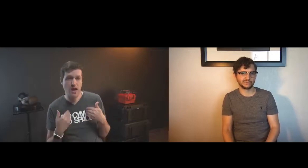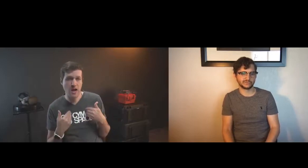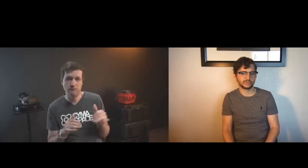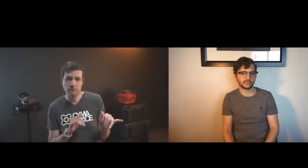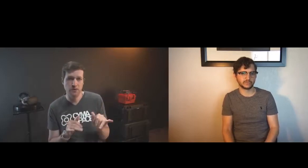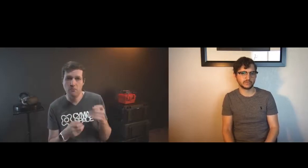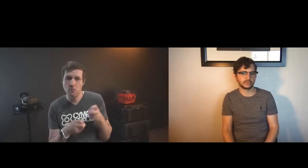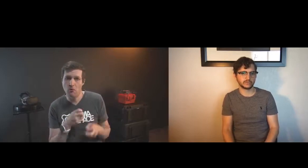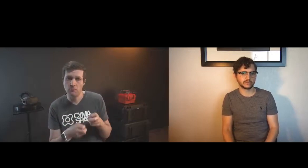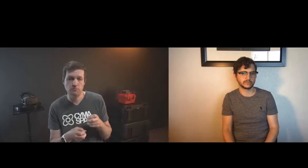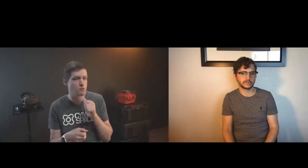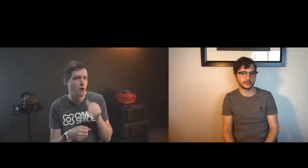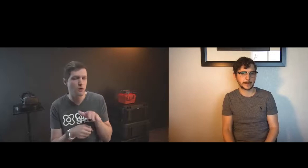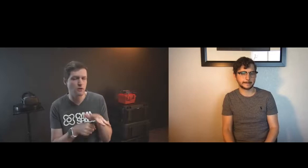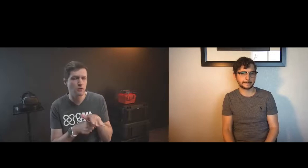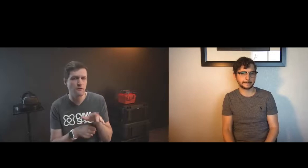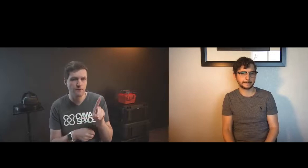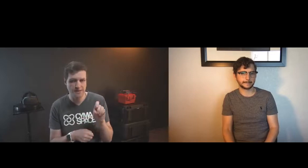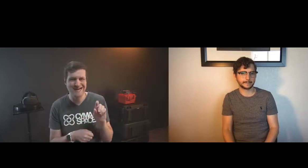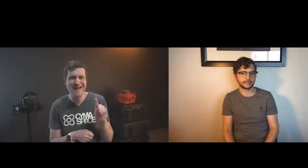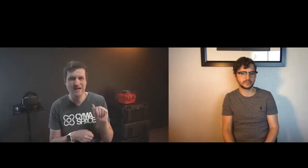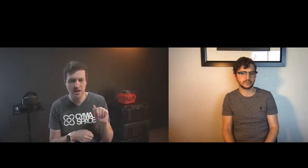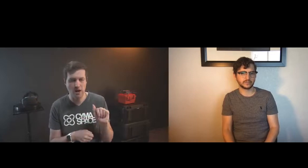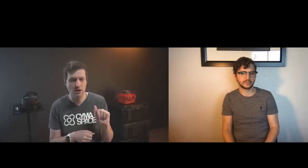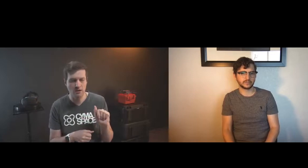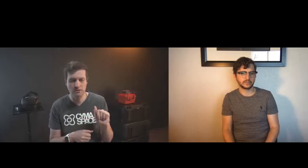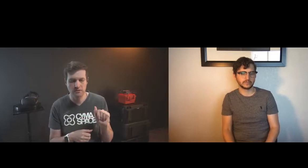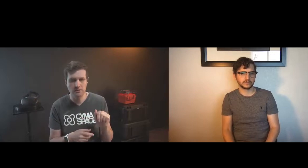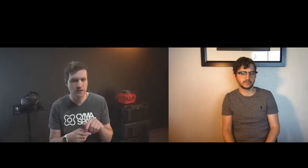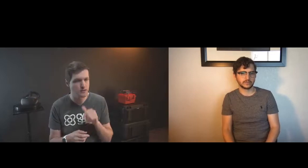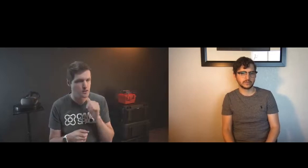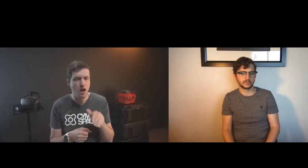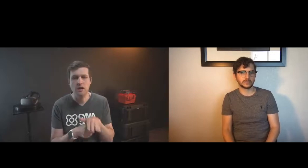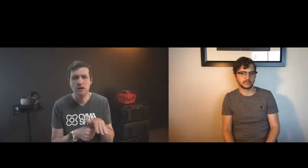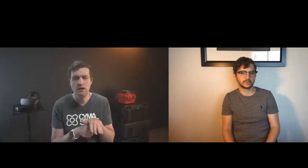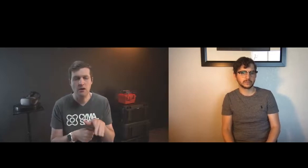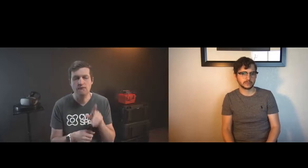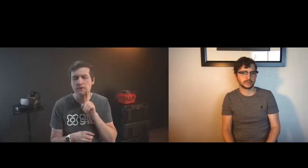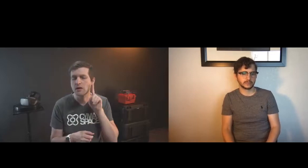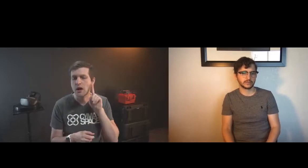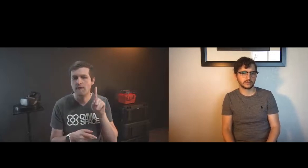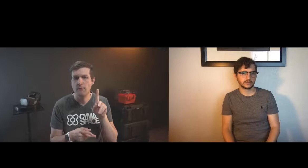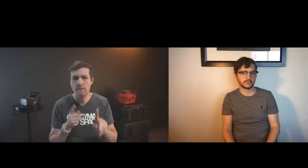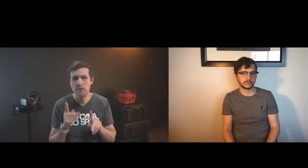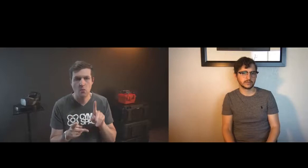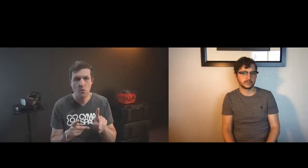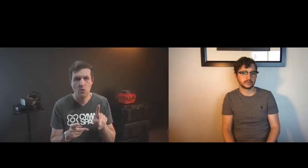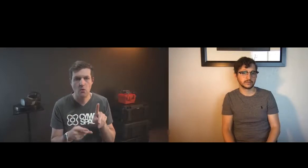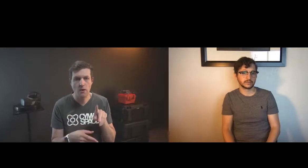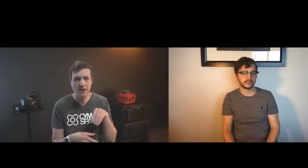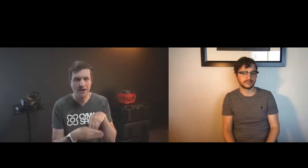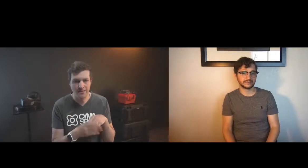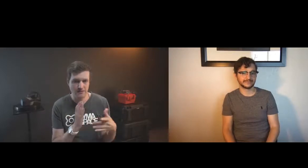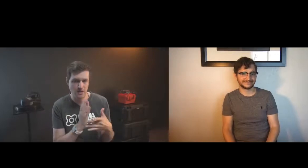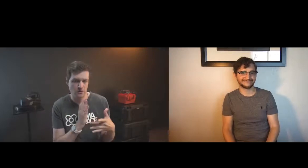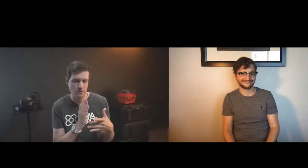in academic contexts and they have the same problem where there aren't enough there isn't enough data there's